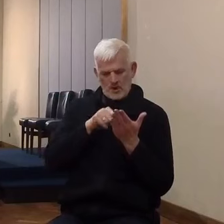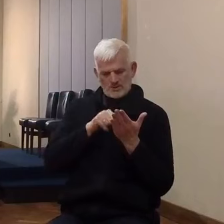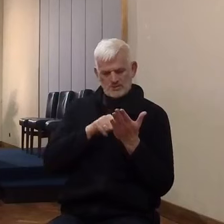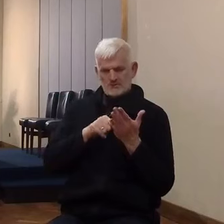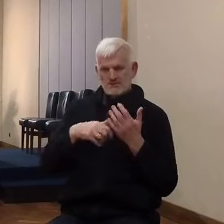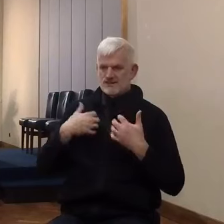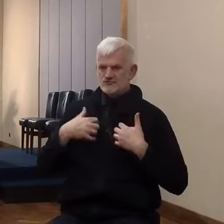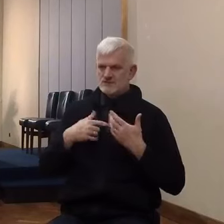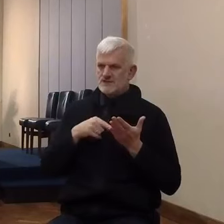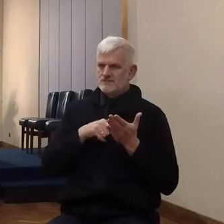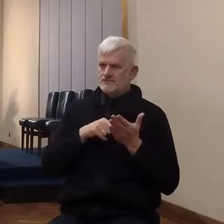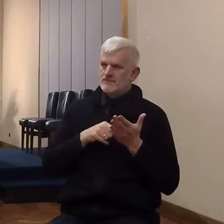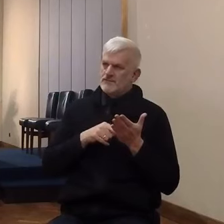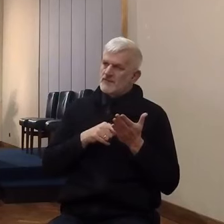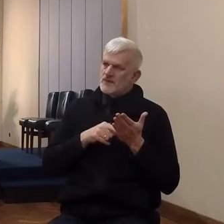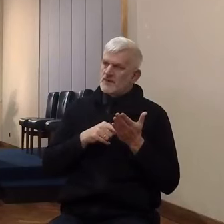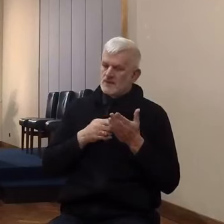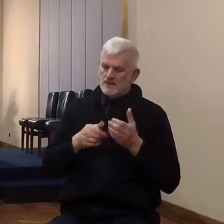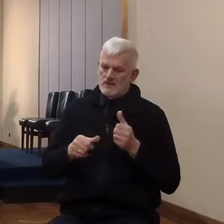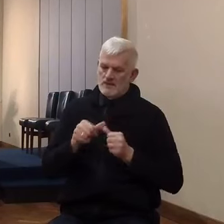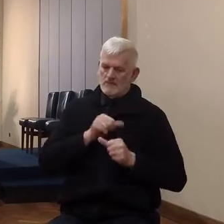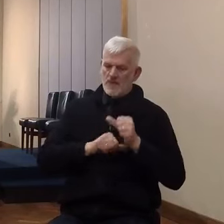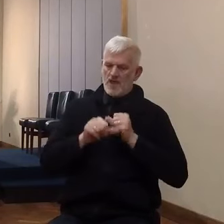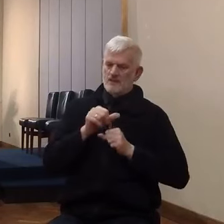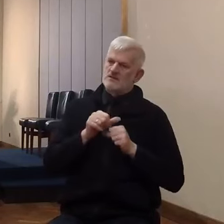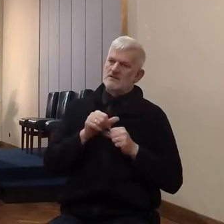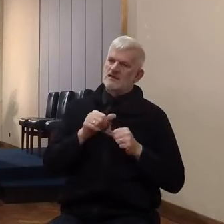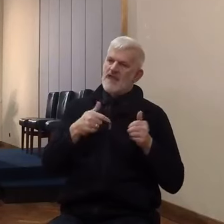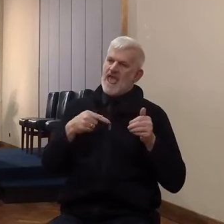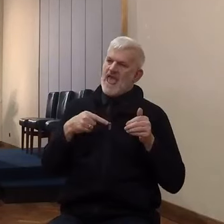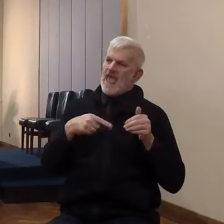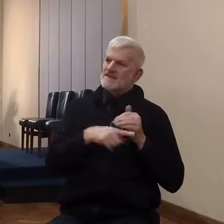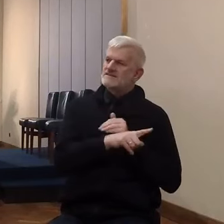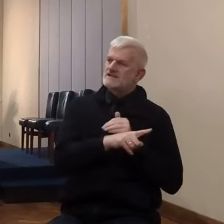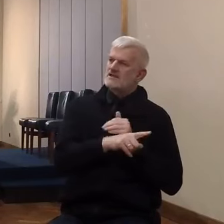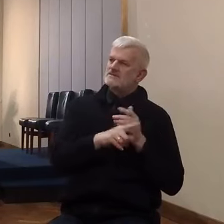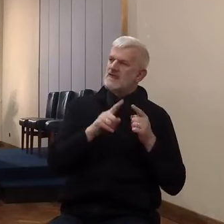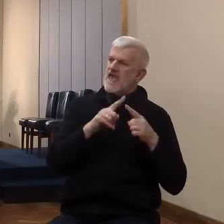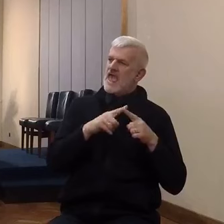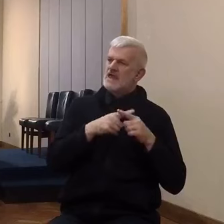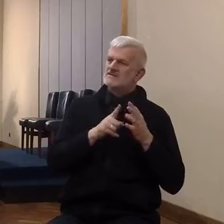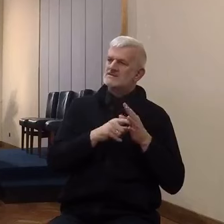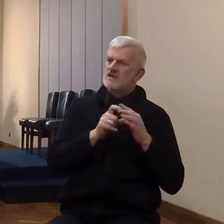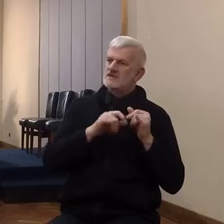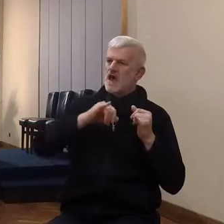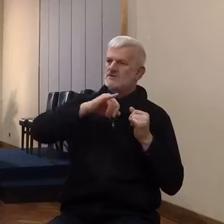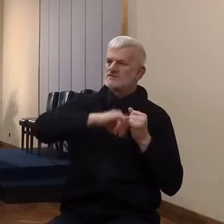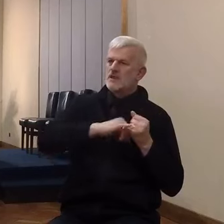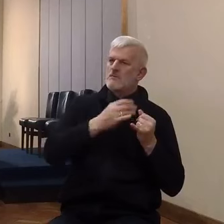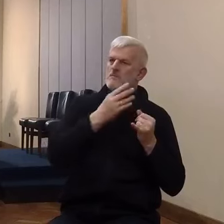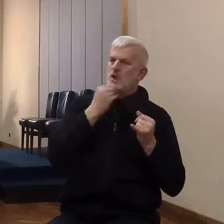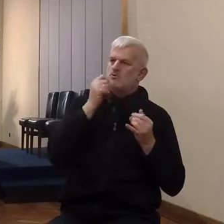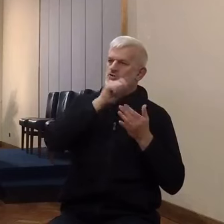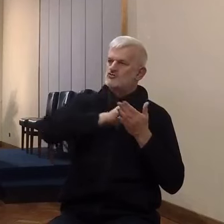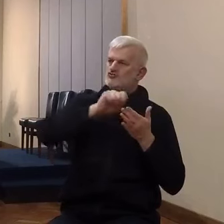Moses in the book of Exodus, almost as though what is sung and taught in